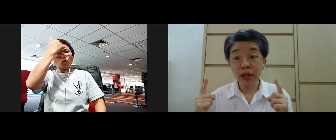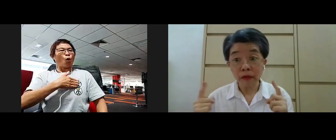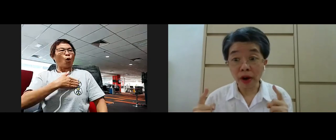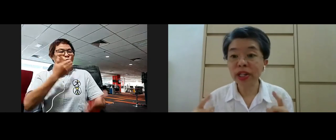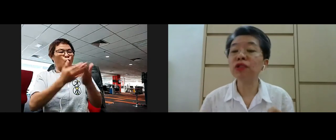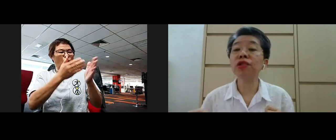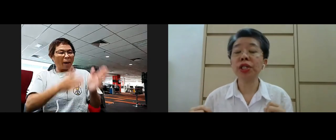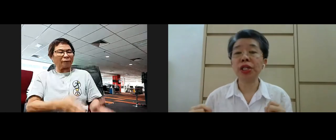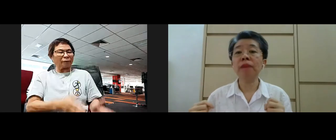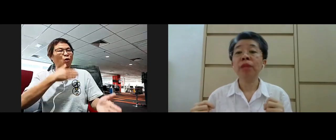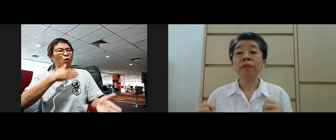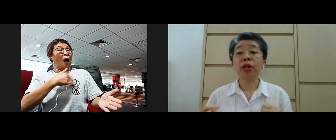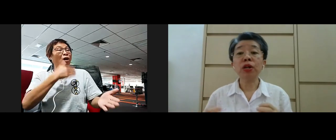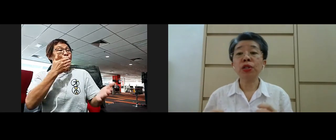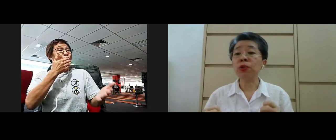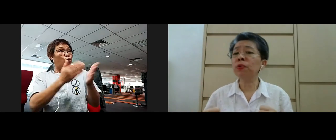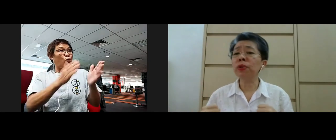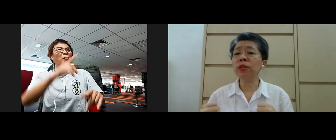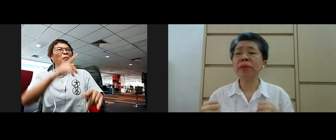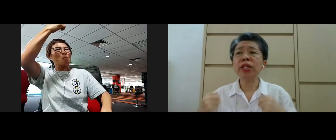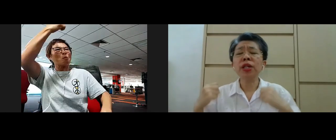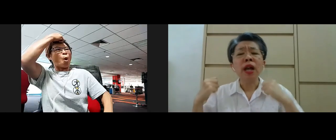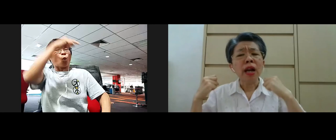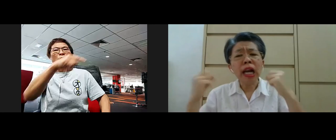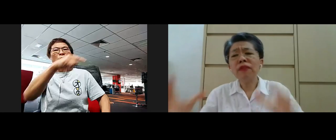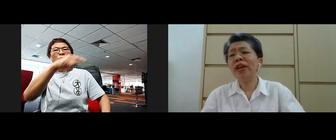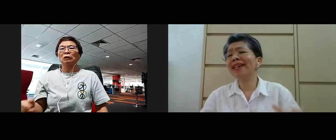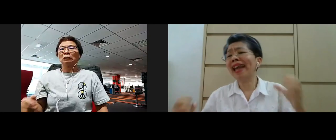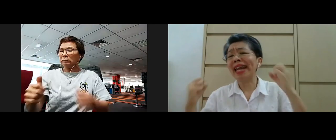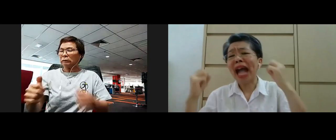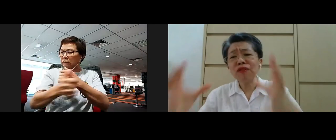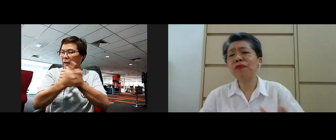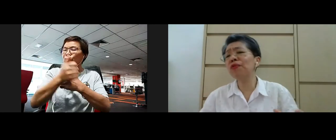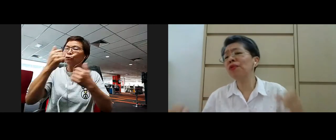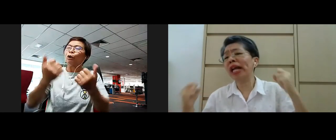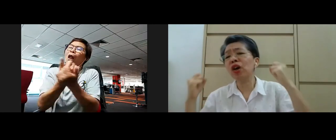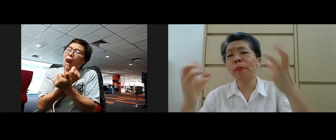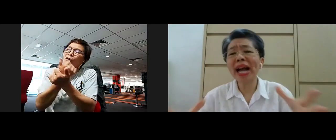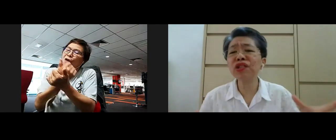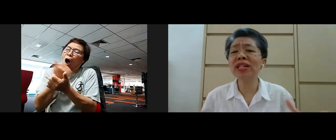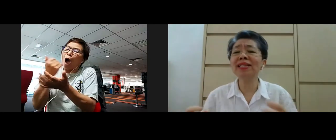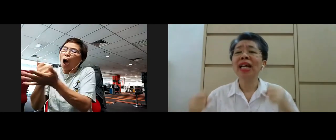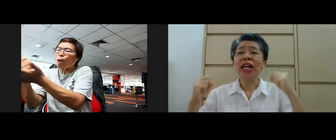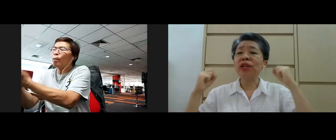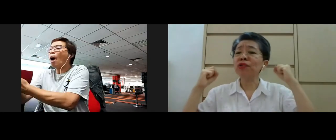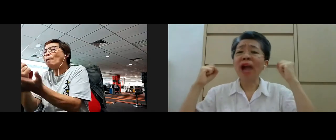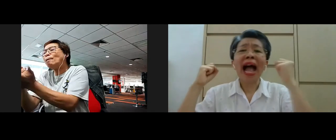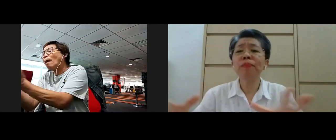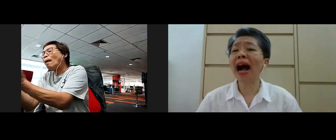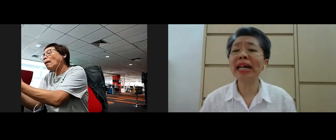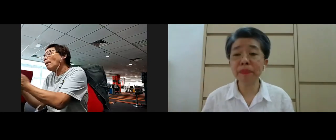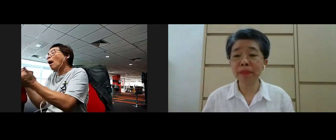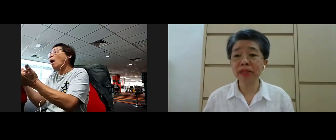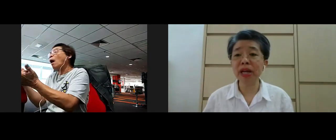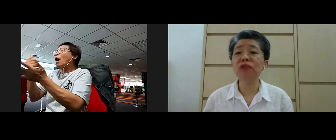and this is very dangerous yeah because you will be loving and helpful and compassionate you know you